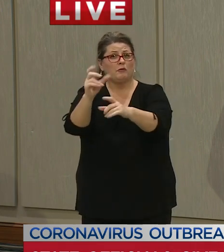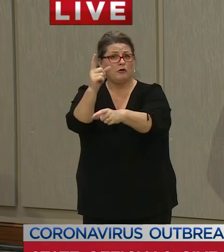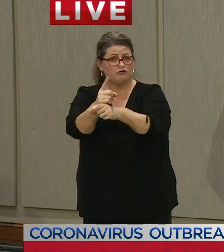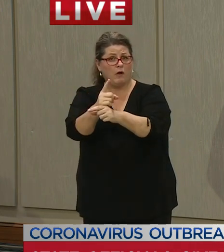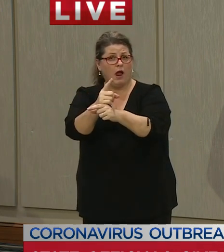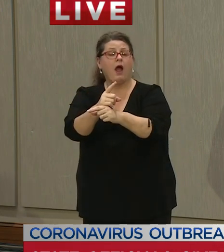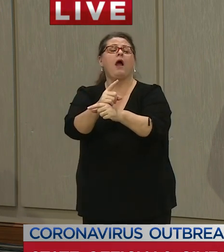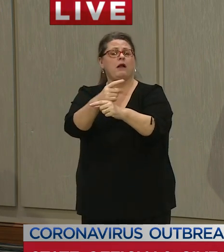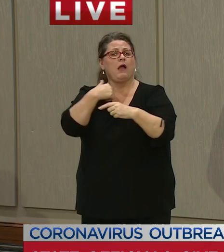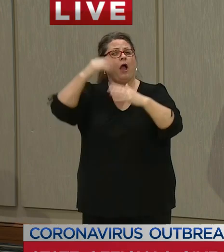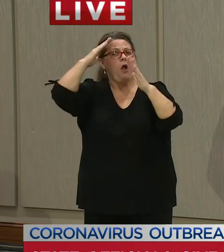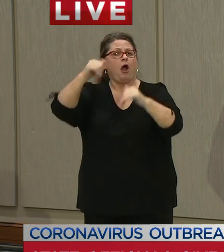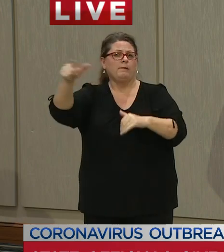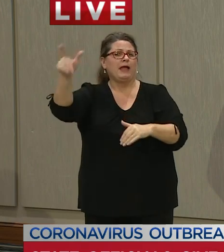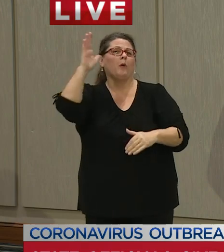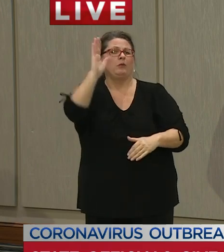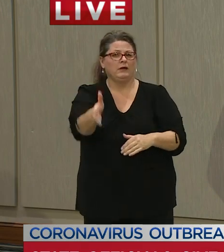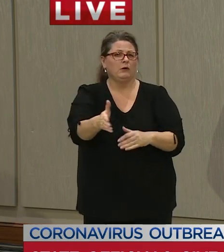react and react as they should